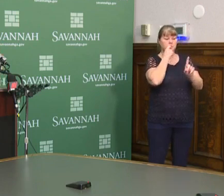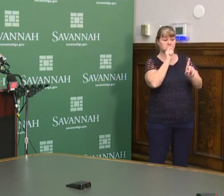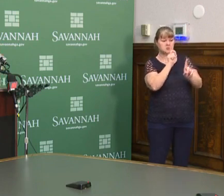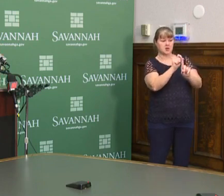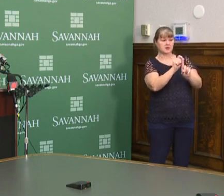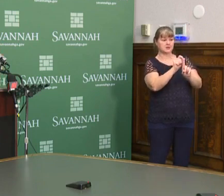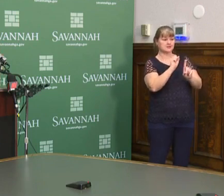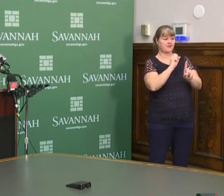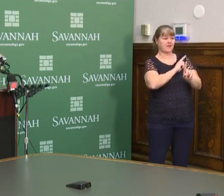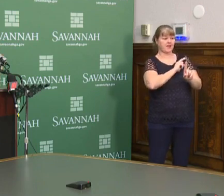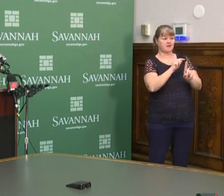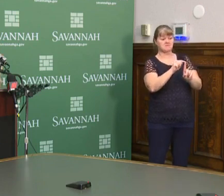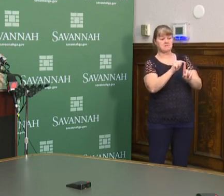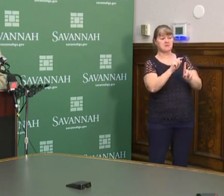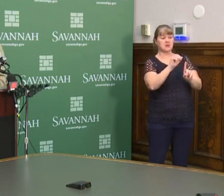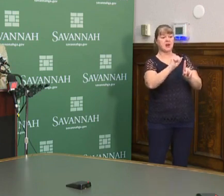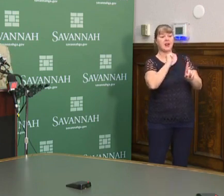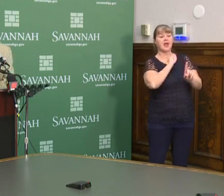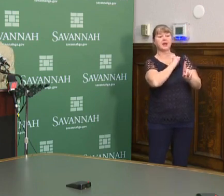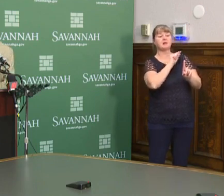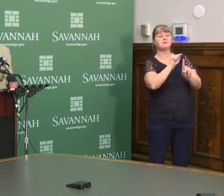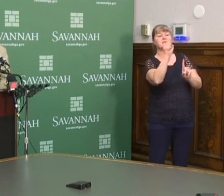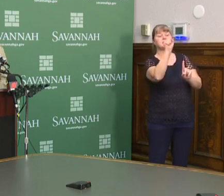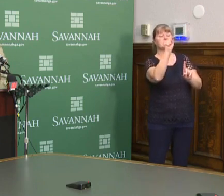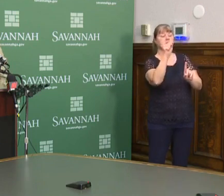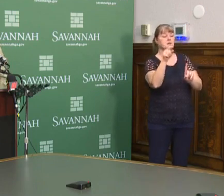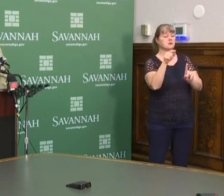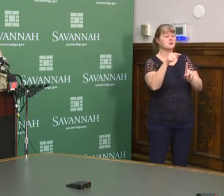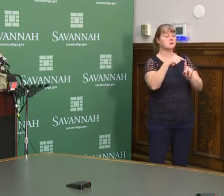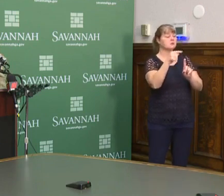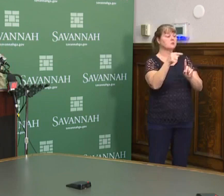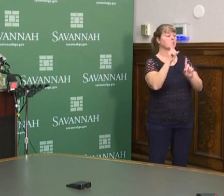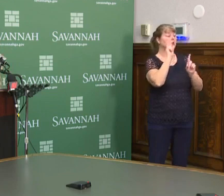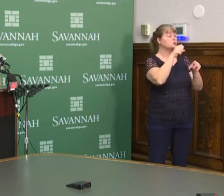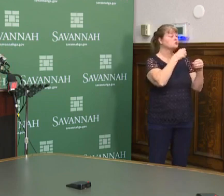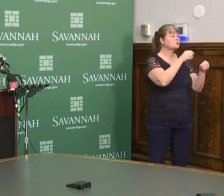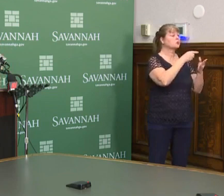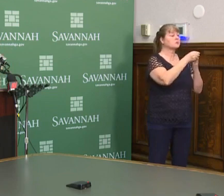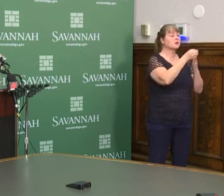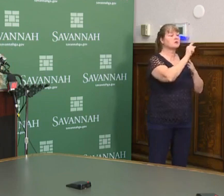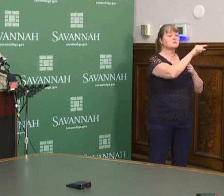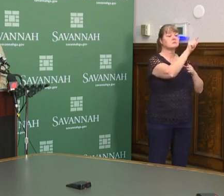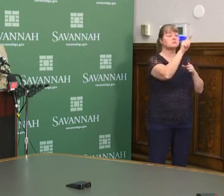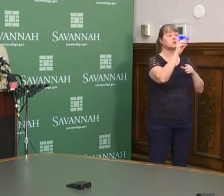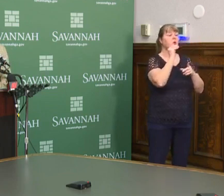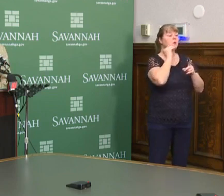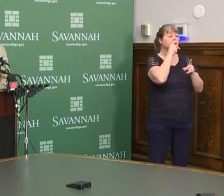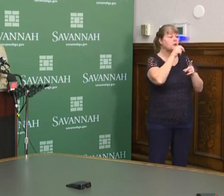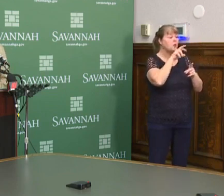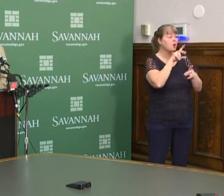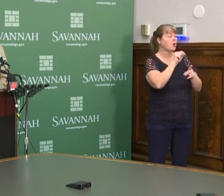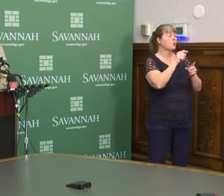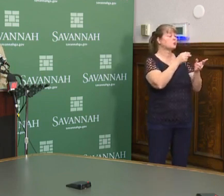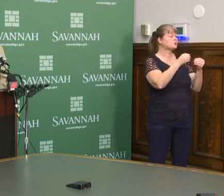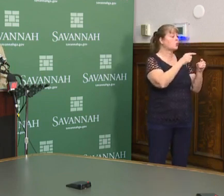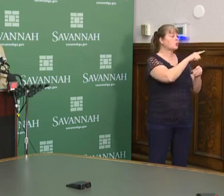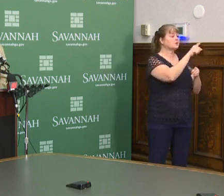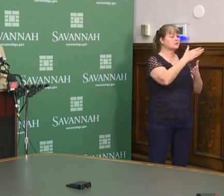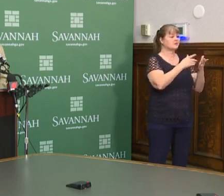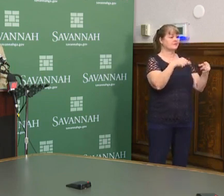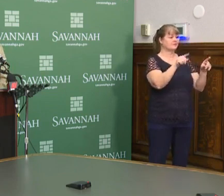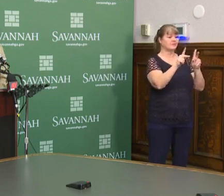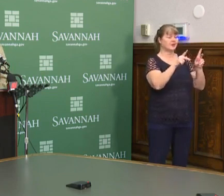compared to like Atlanta. And you know, mean, going around the streets, going to Home Depot, going to these places, a lot of these folks don't really seem to